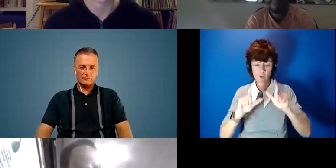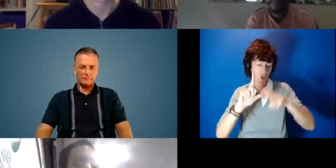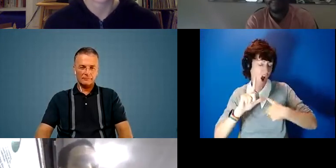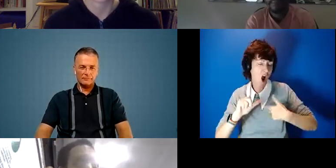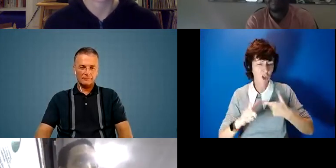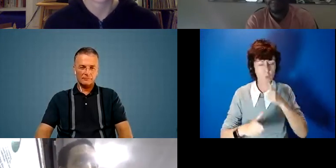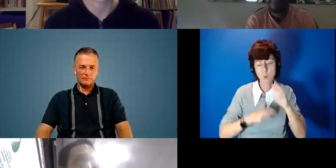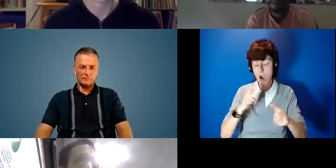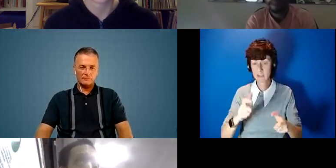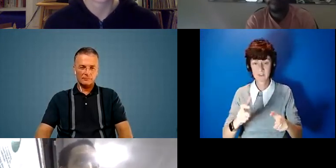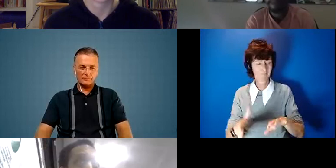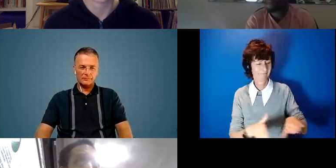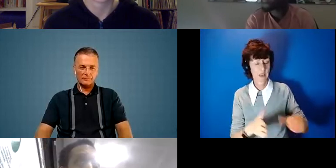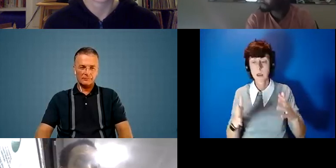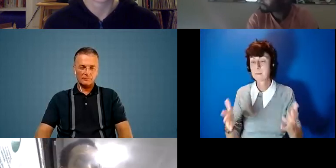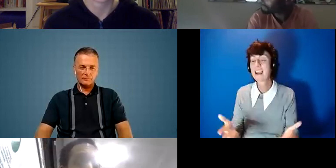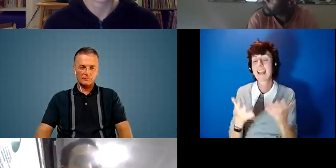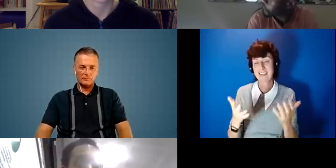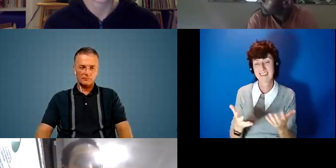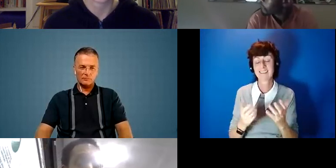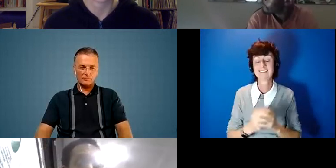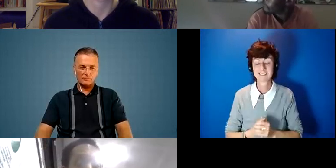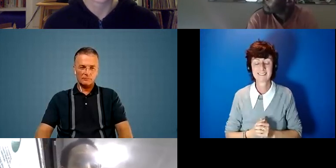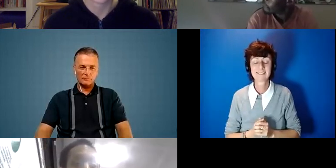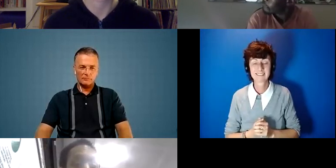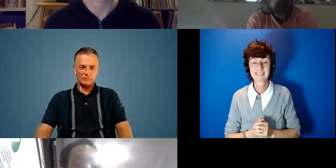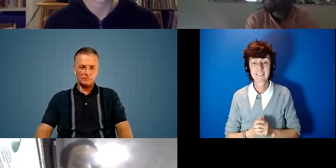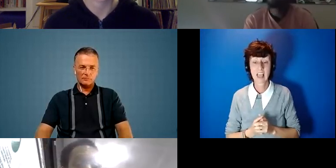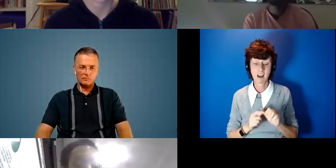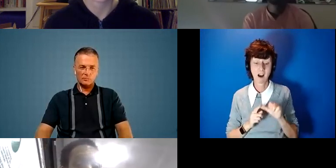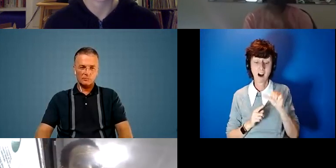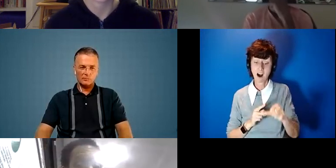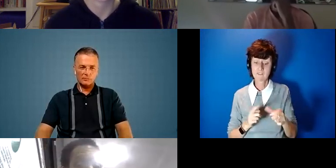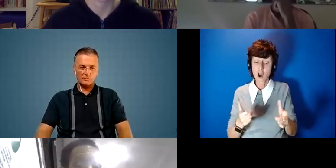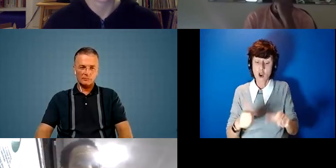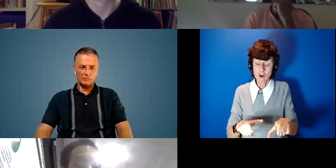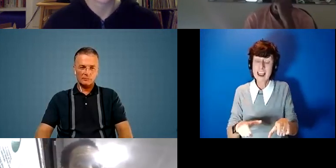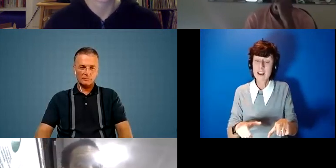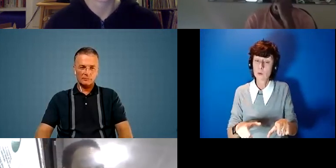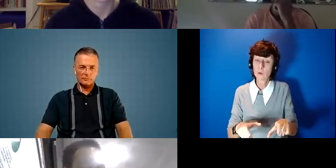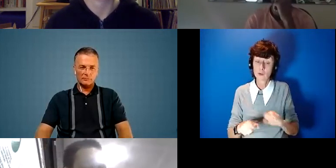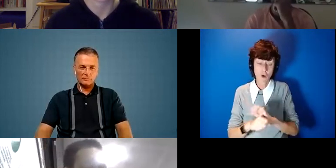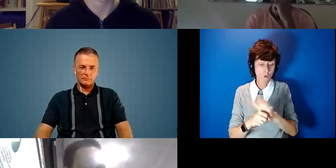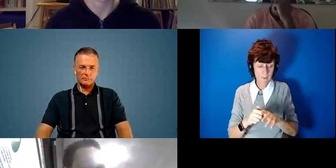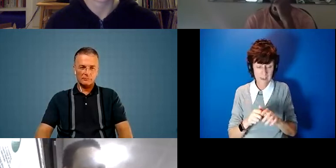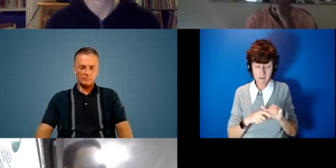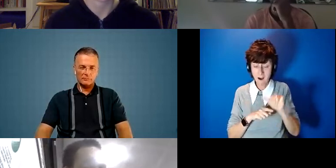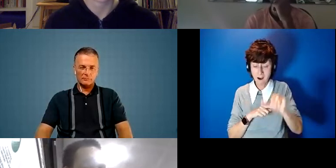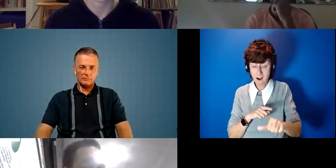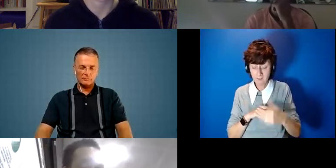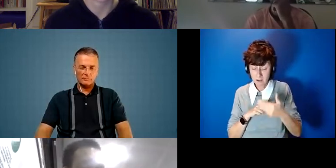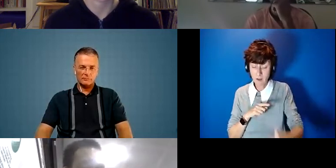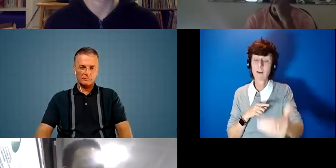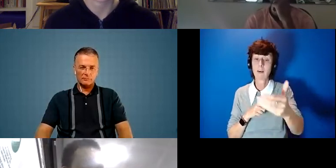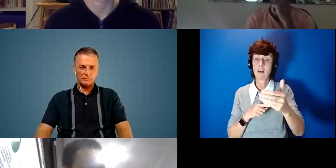really and it's so important in light of what's happened with covid and in light what's happened with the lockdown like how those really important